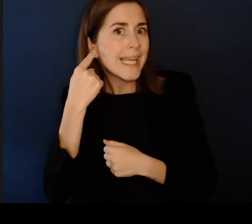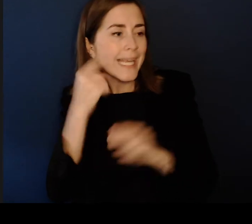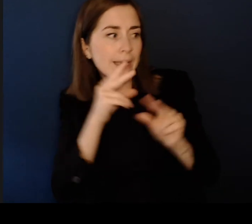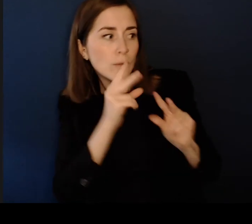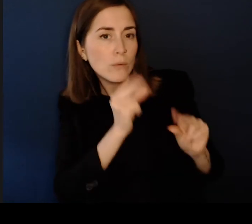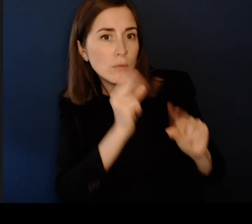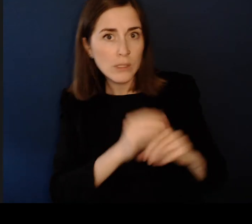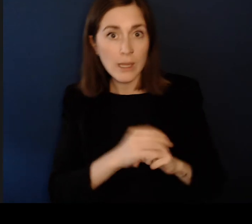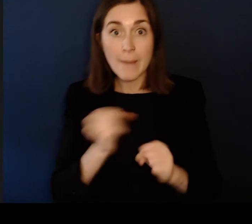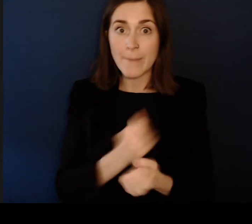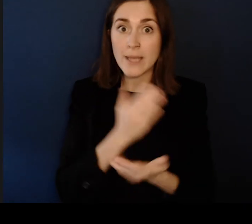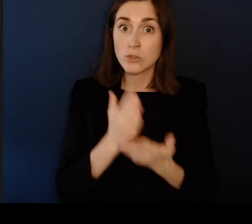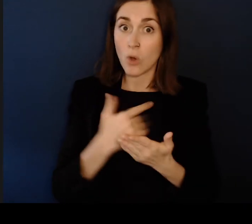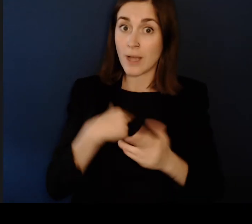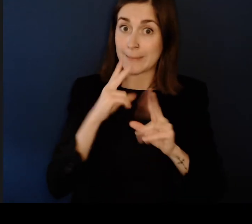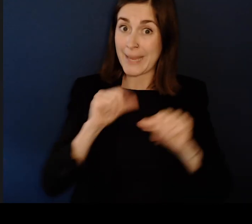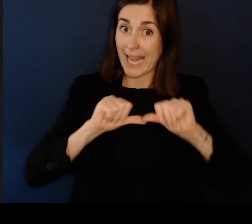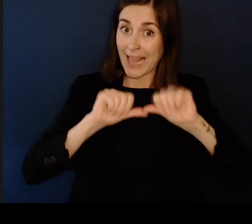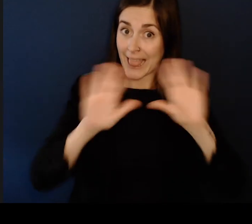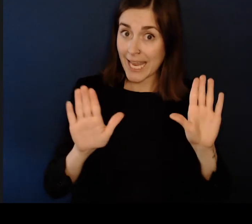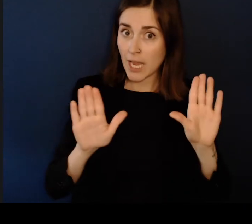Speak clearly at a good volume